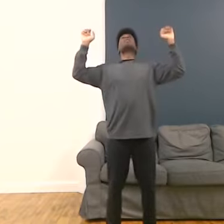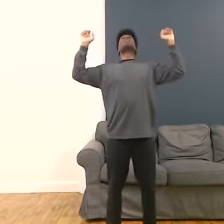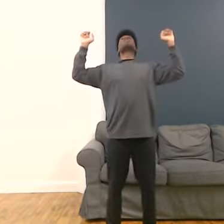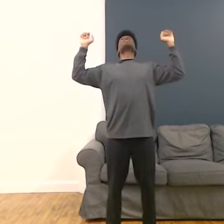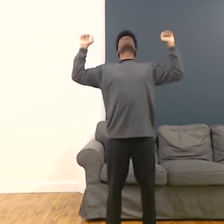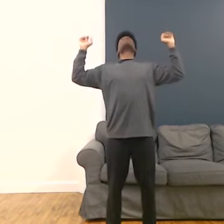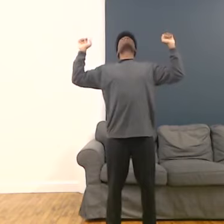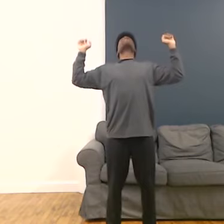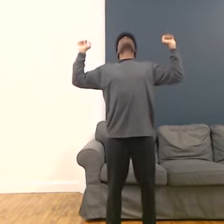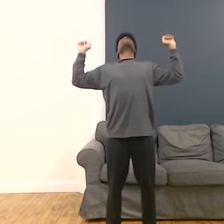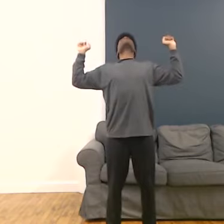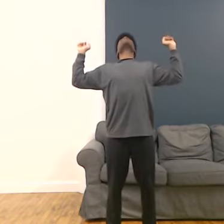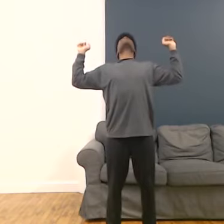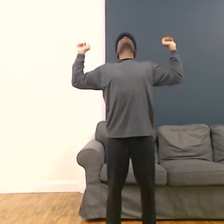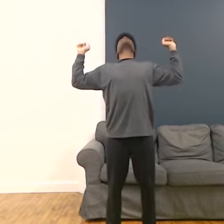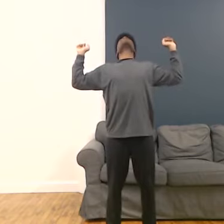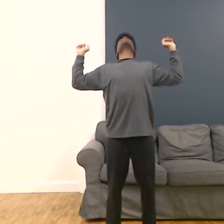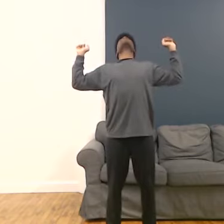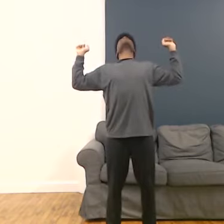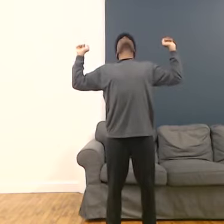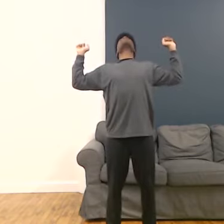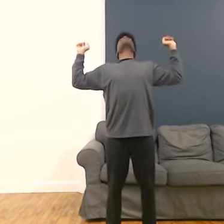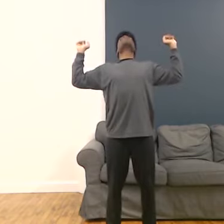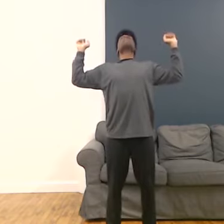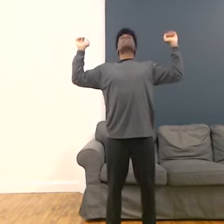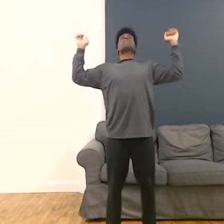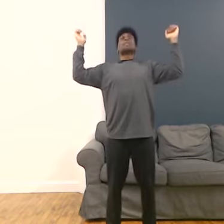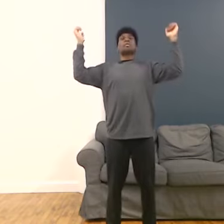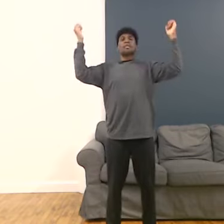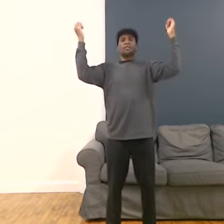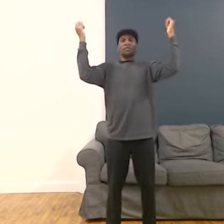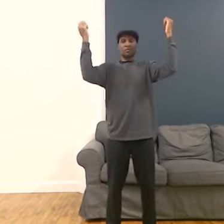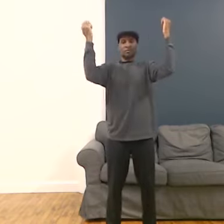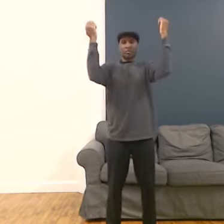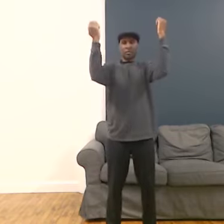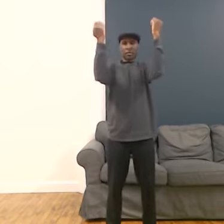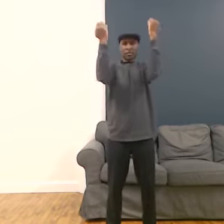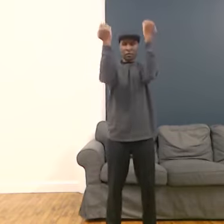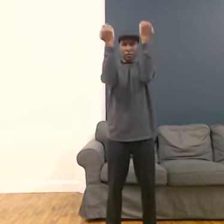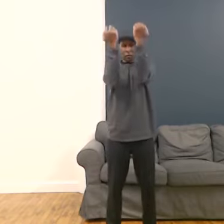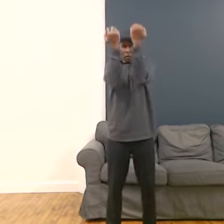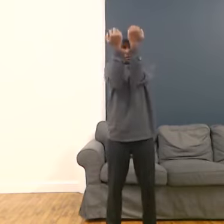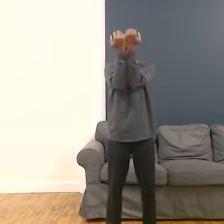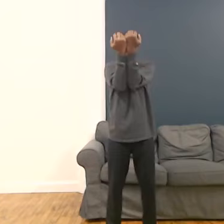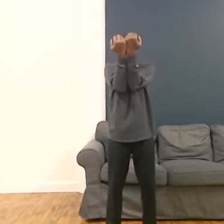Press the back of the cuff. Exhale. Forearms together.